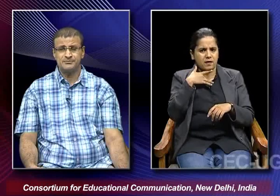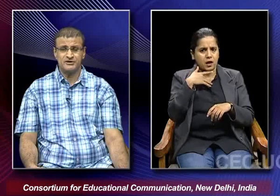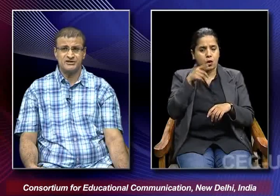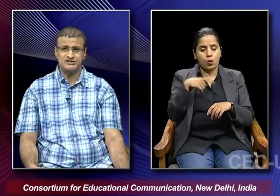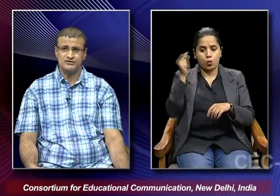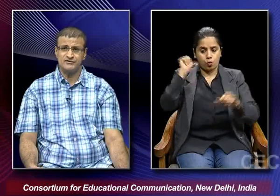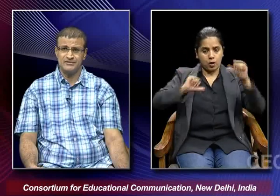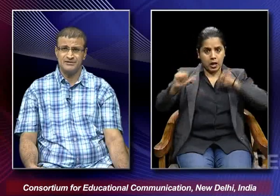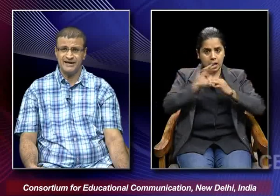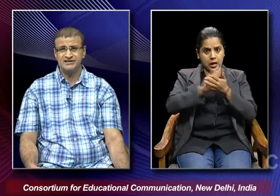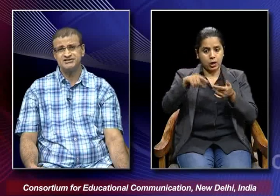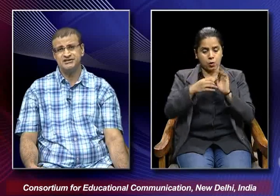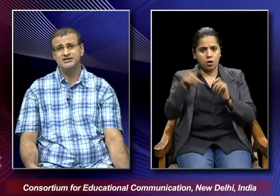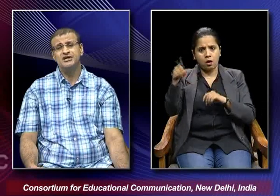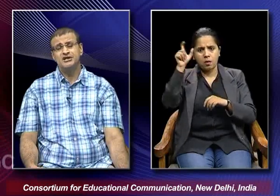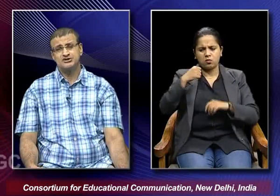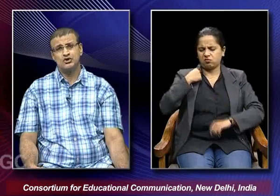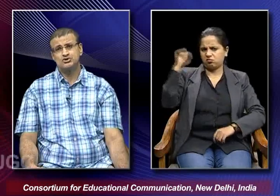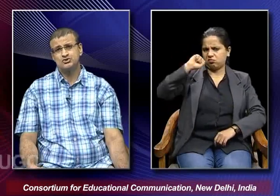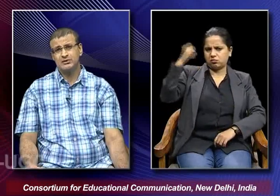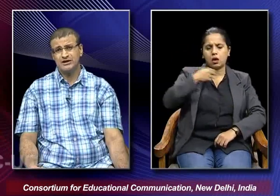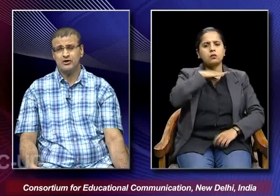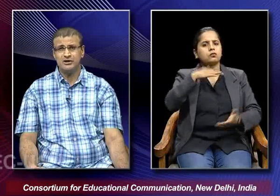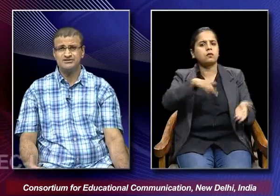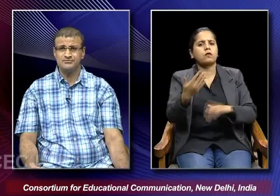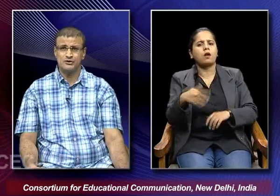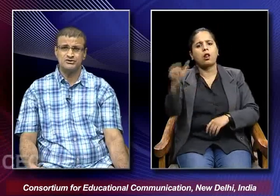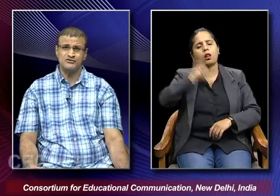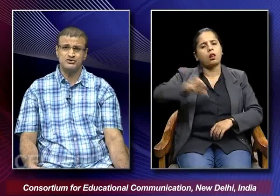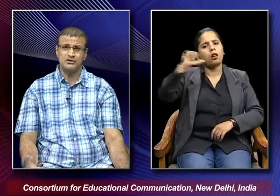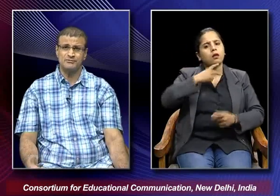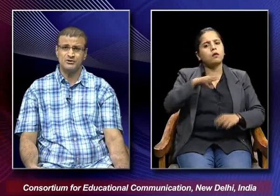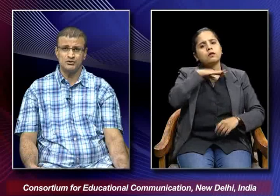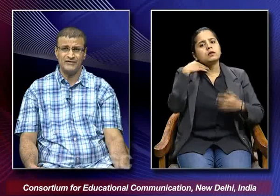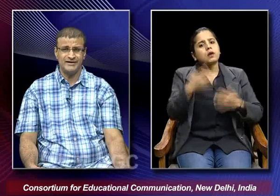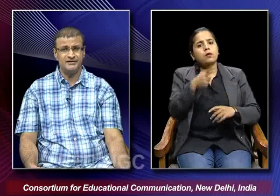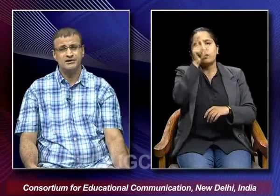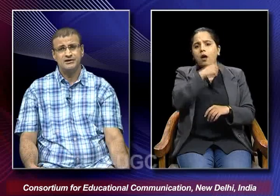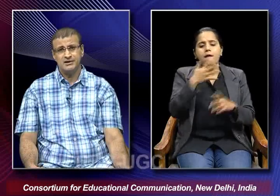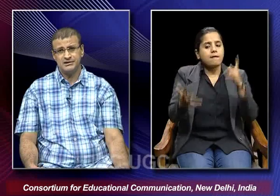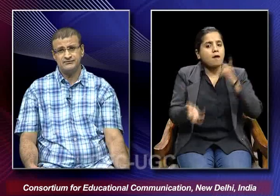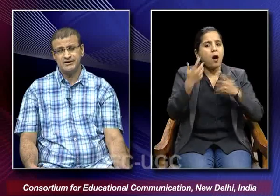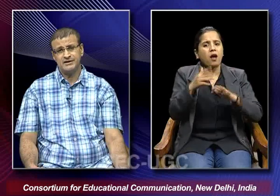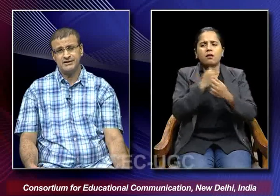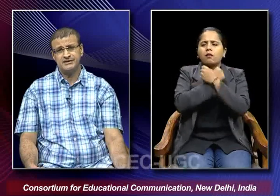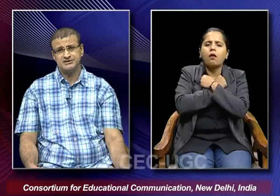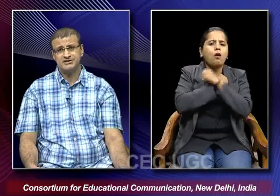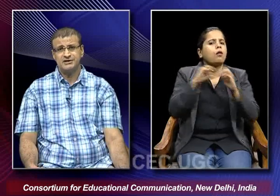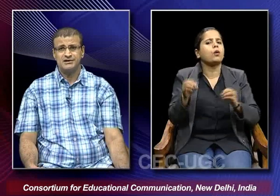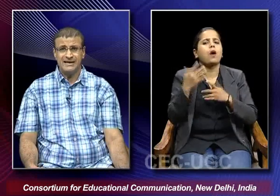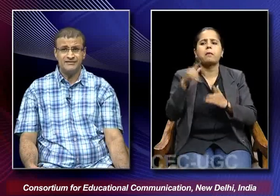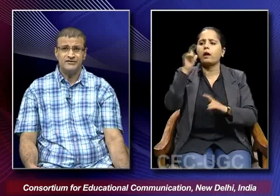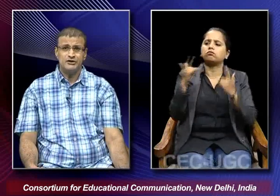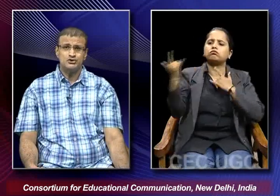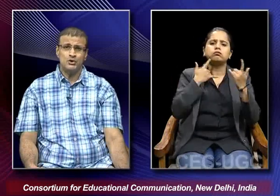or the protagonist of the film dies he resorts to alcoholism because he was not able to find love in his